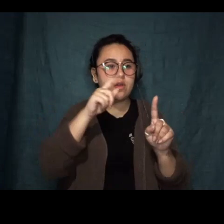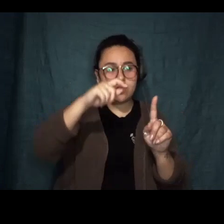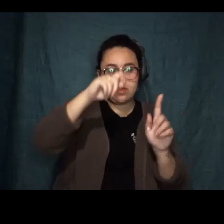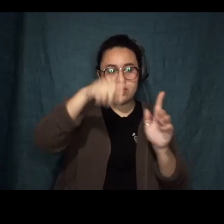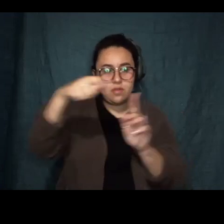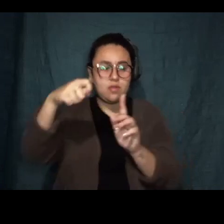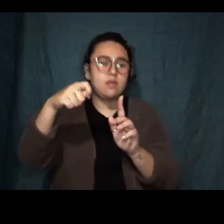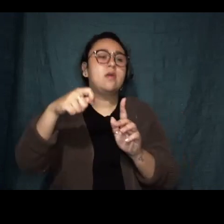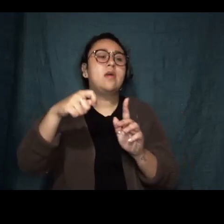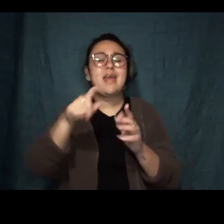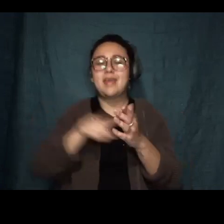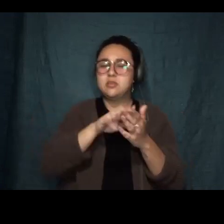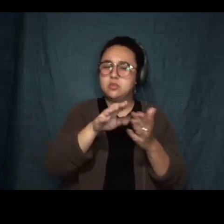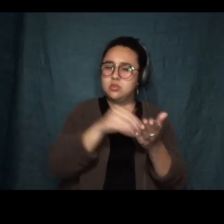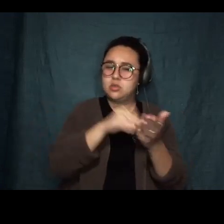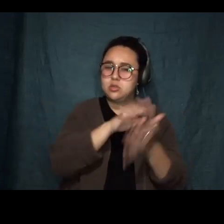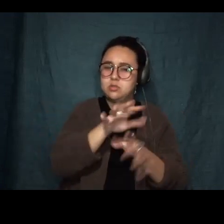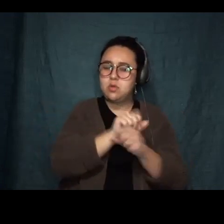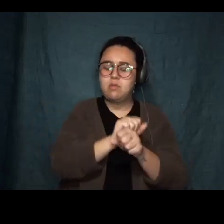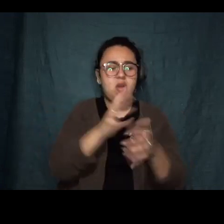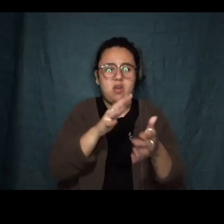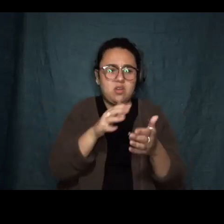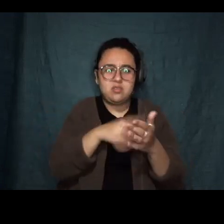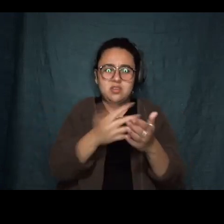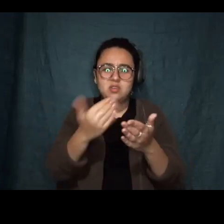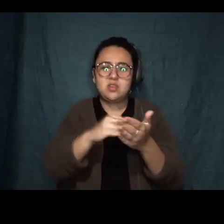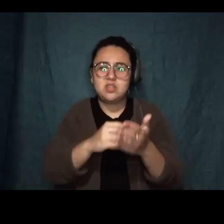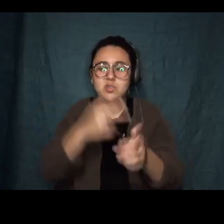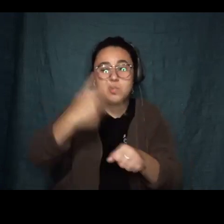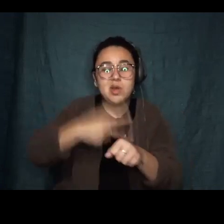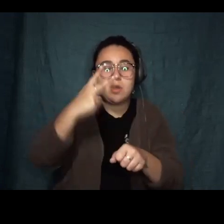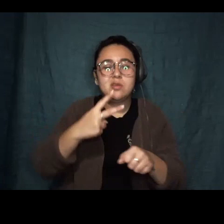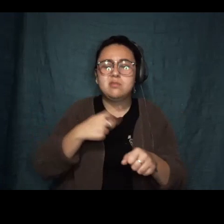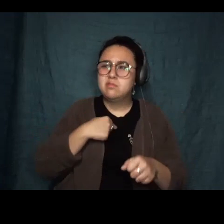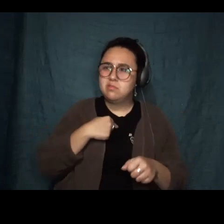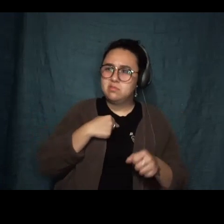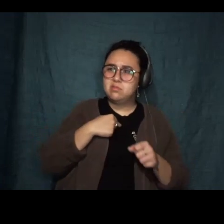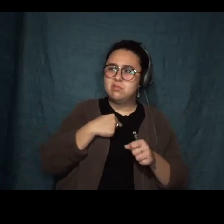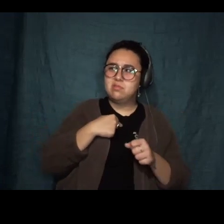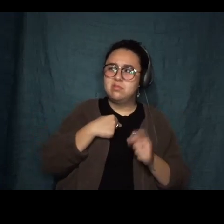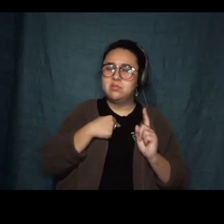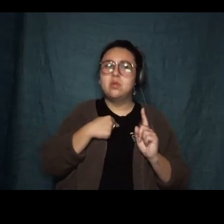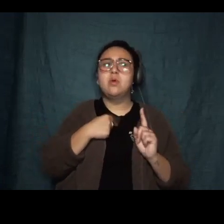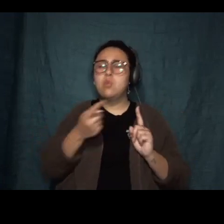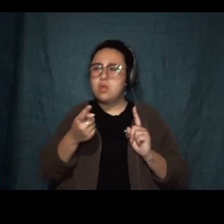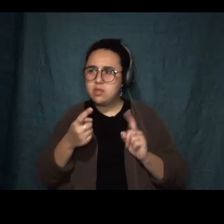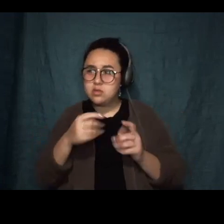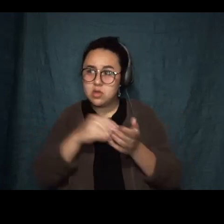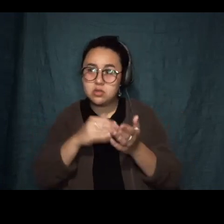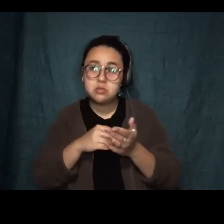doctor's appointment she'd already rescheduled twice, giving herself in her head the lecture she imagined the doctor would have if he answered his own phone.